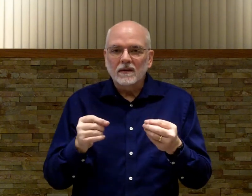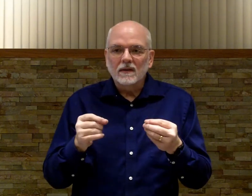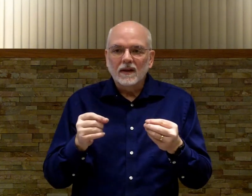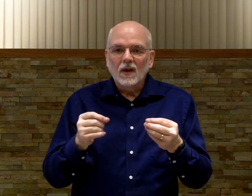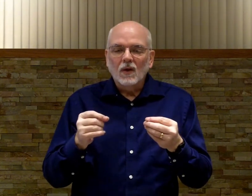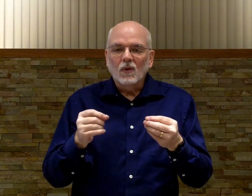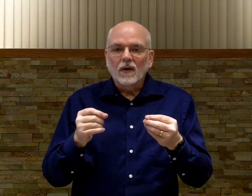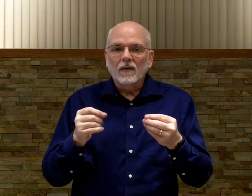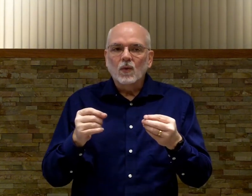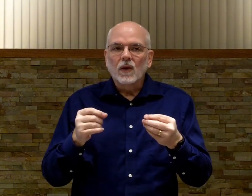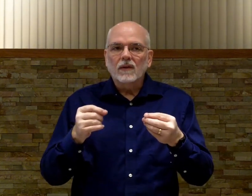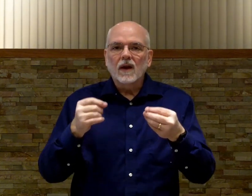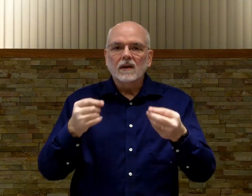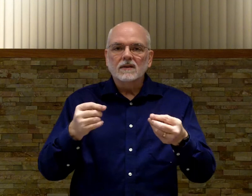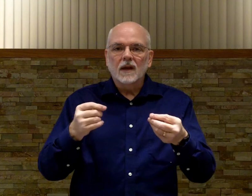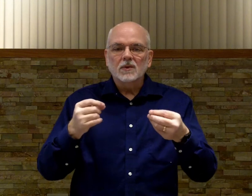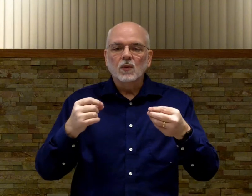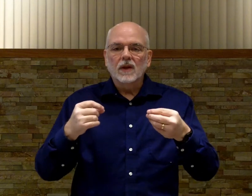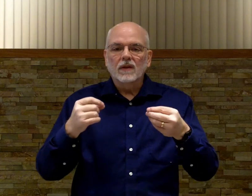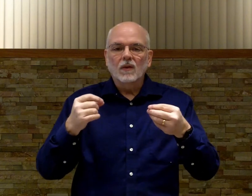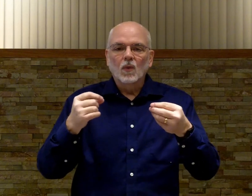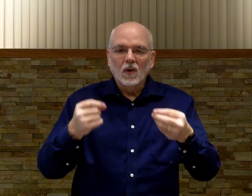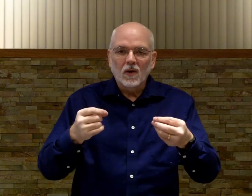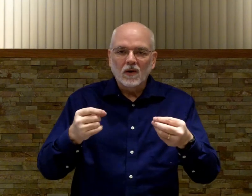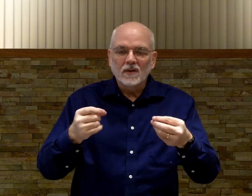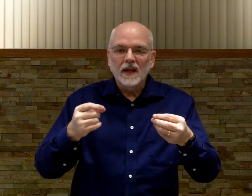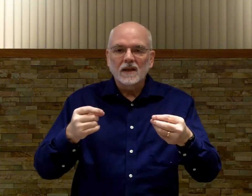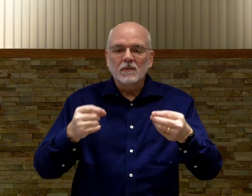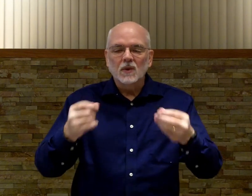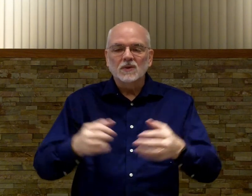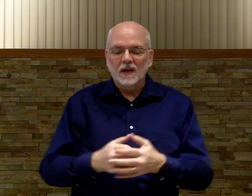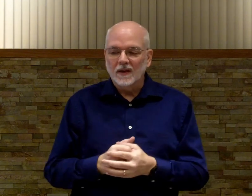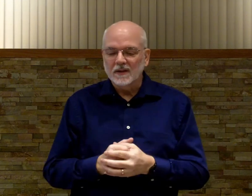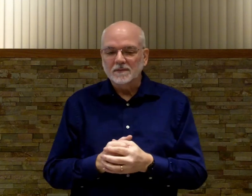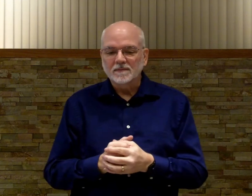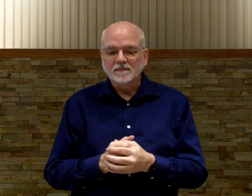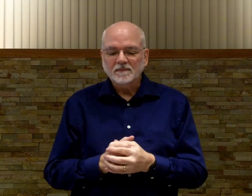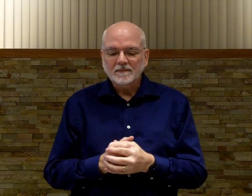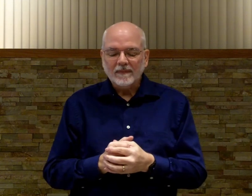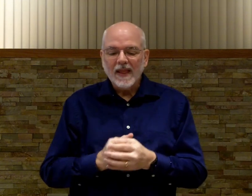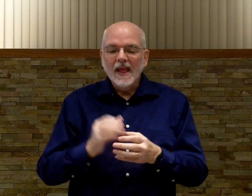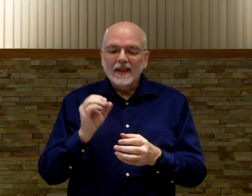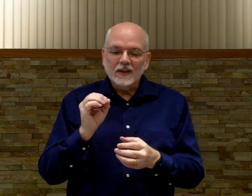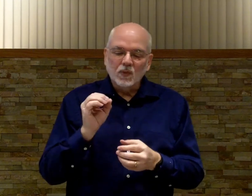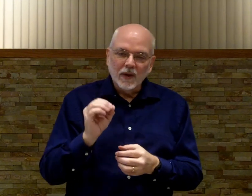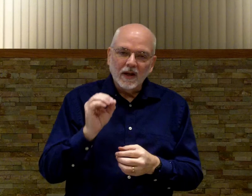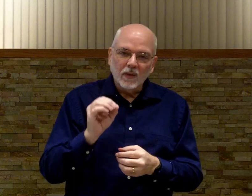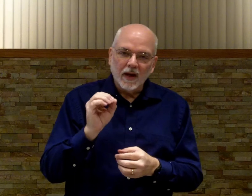with concepts with words as opposed to letters. That's really really